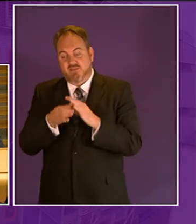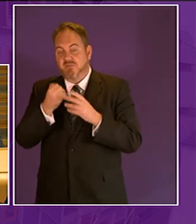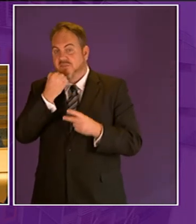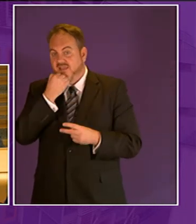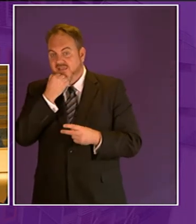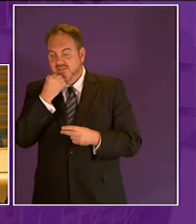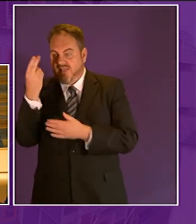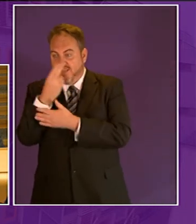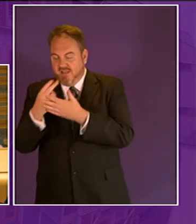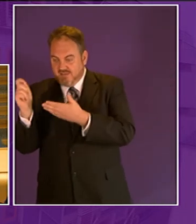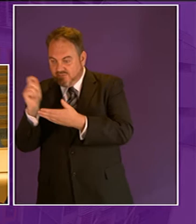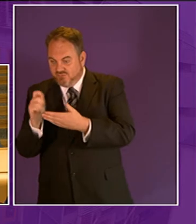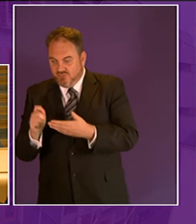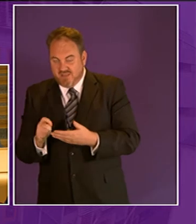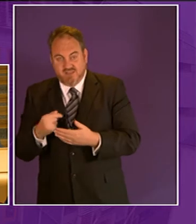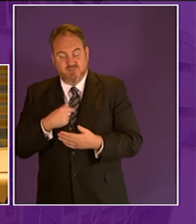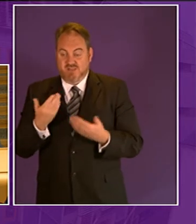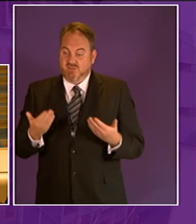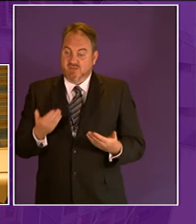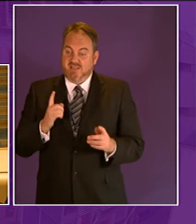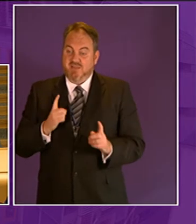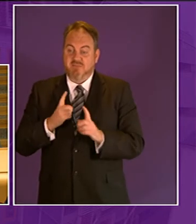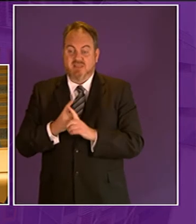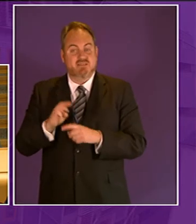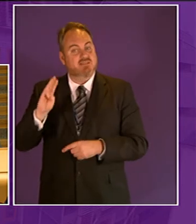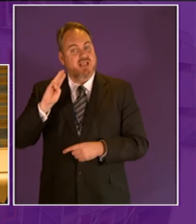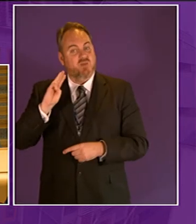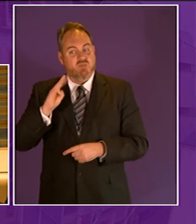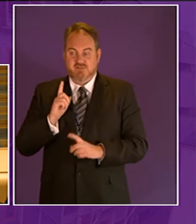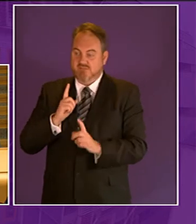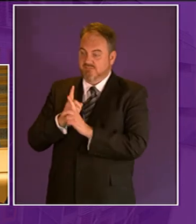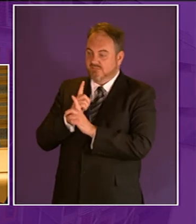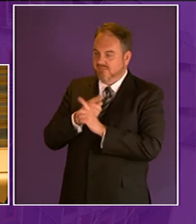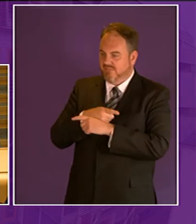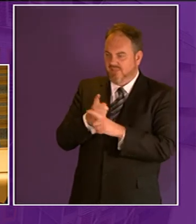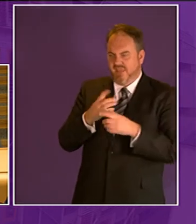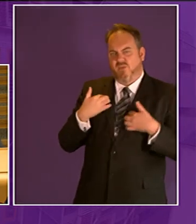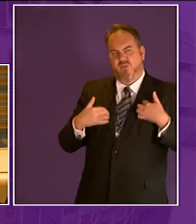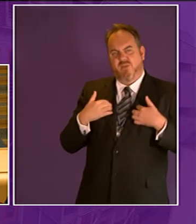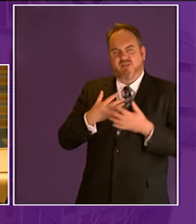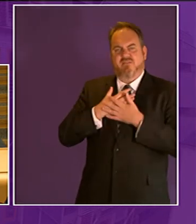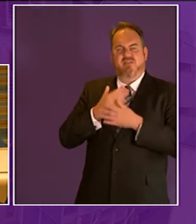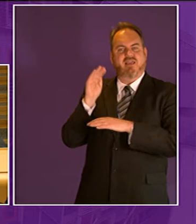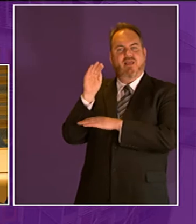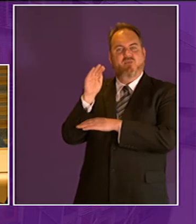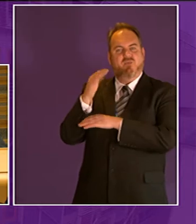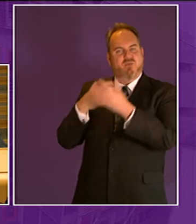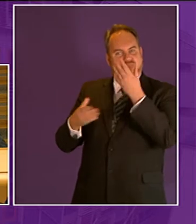nature and I had the pleasure today of meeting with the scouts and they are great exponents of outdoor learning they know they are now working and